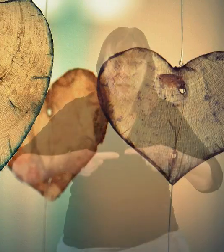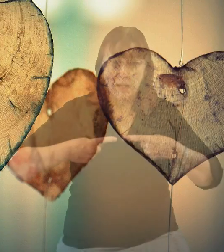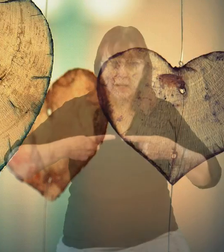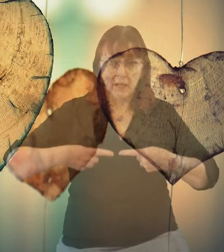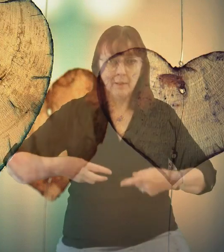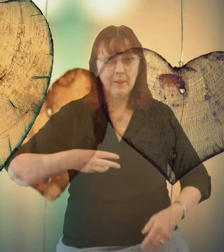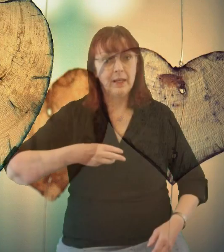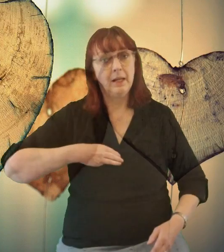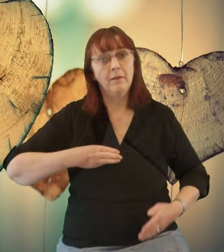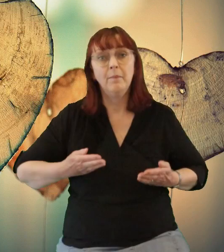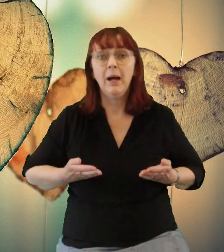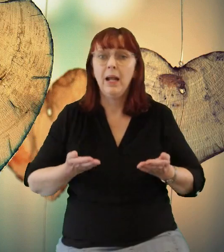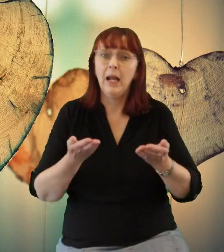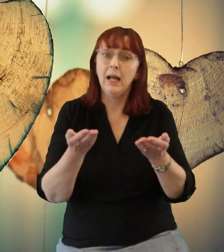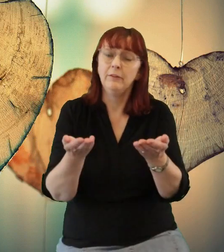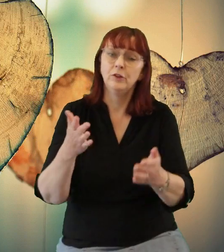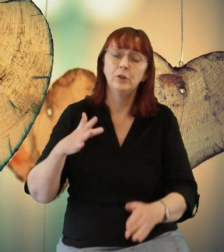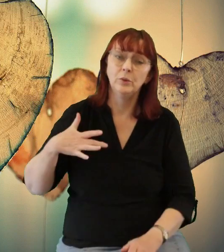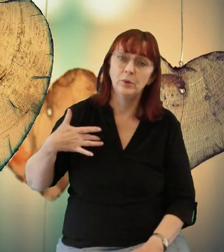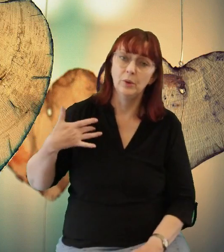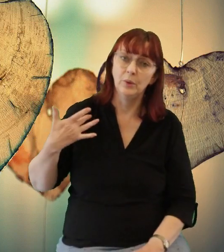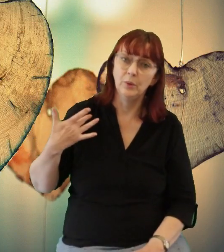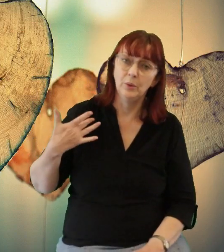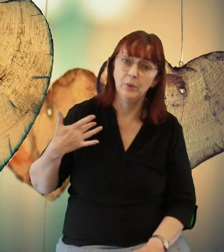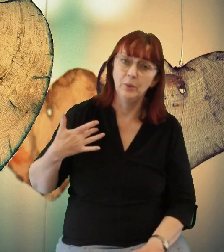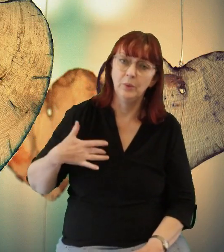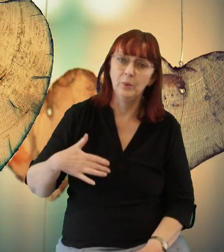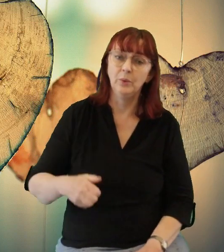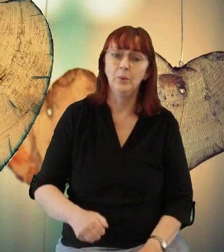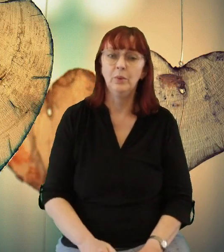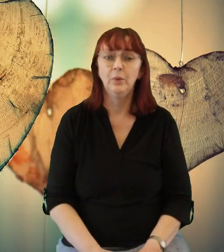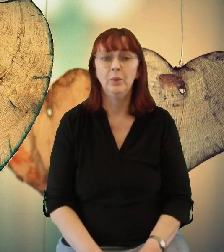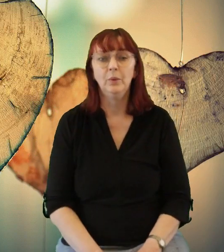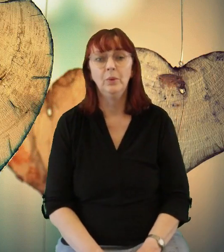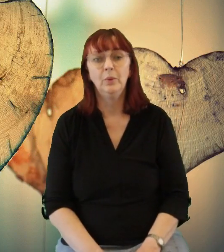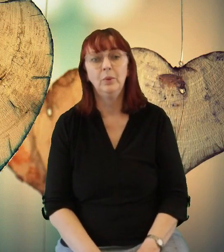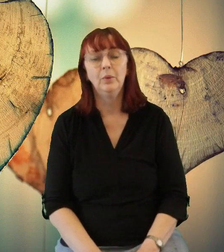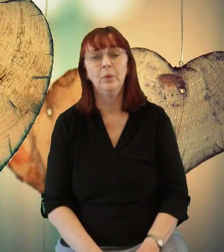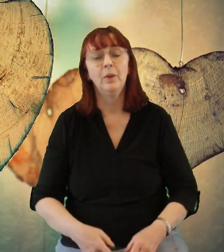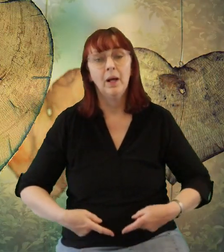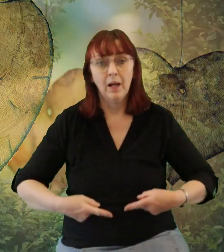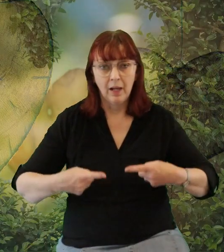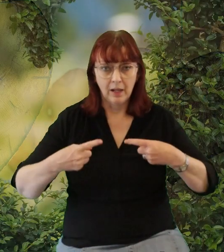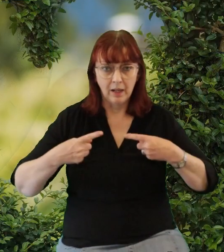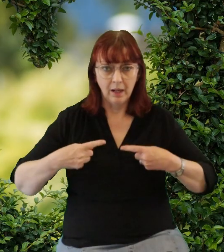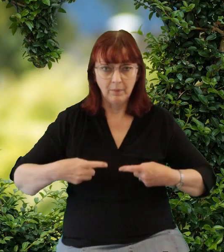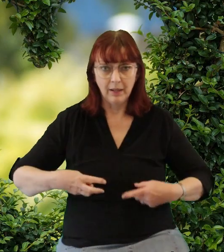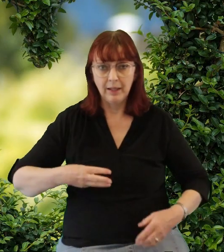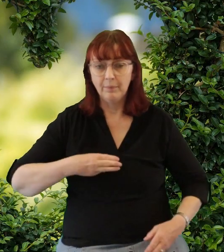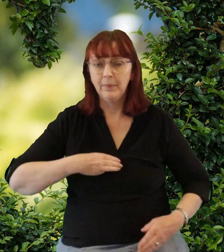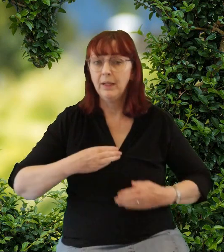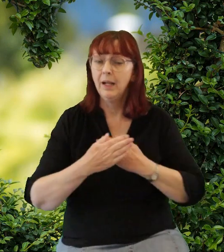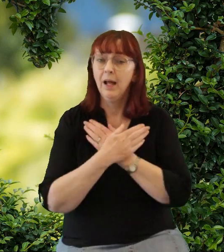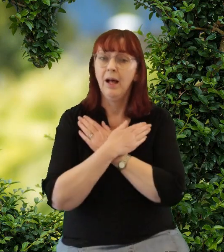Let me give my life to you, come let me